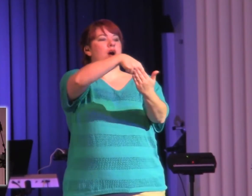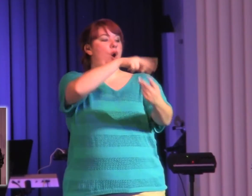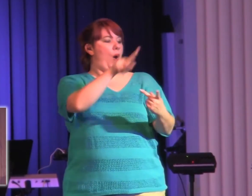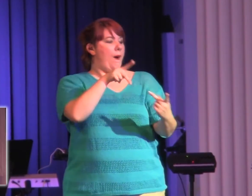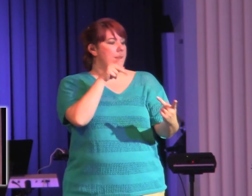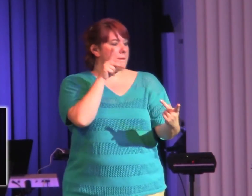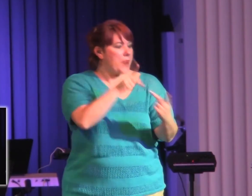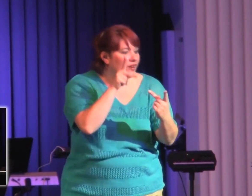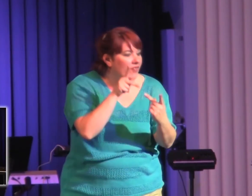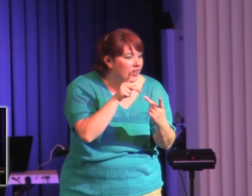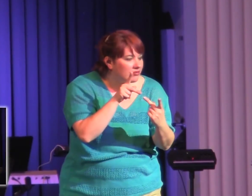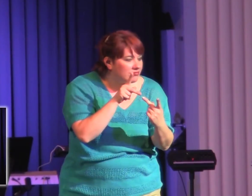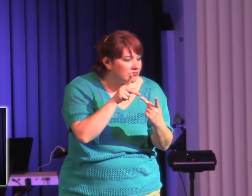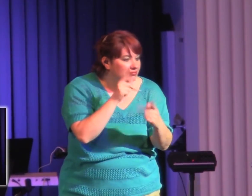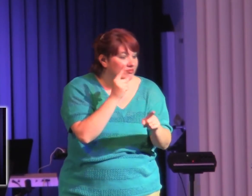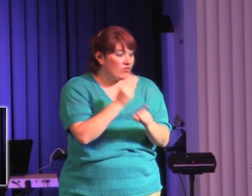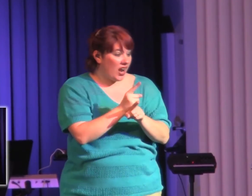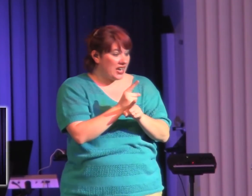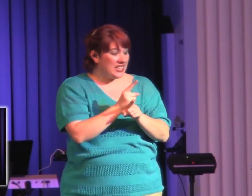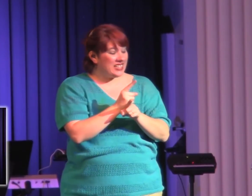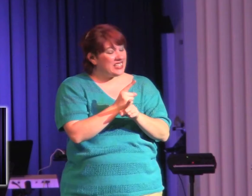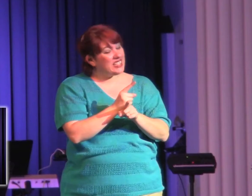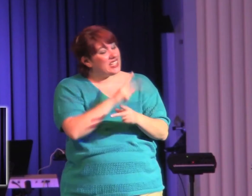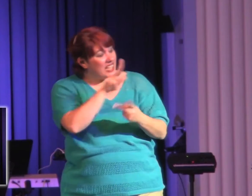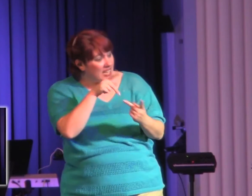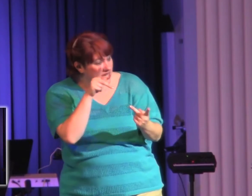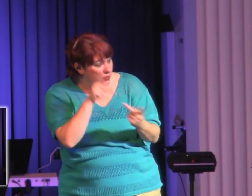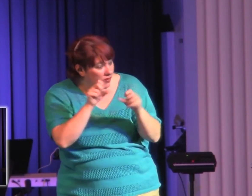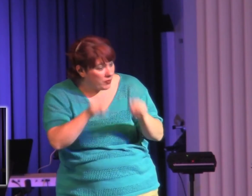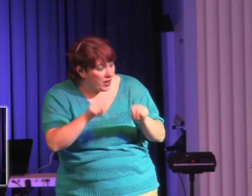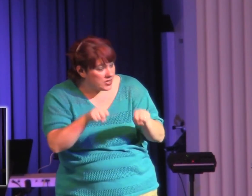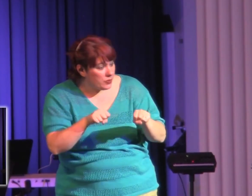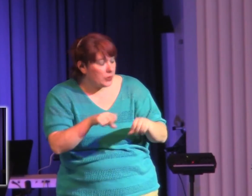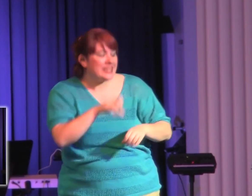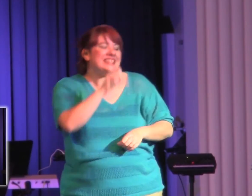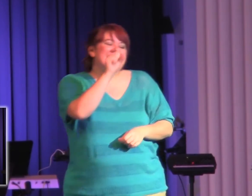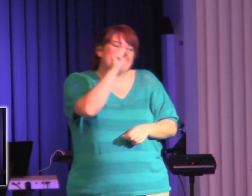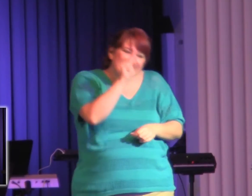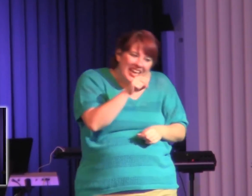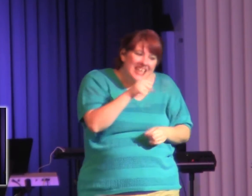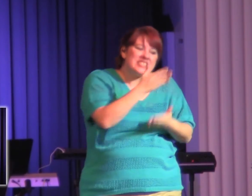perfection possible within the realm of our Christian life? You know something?